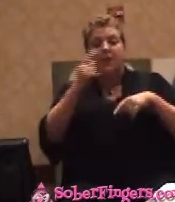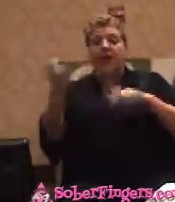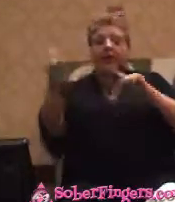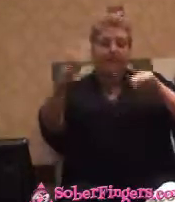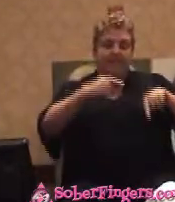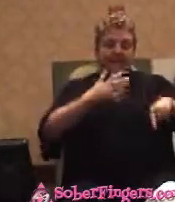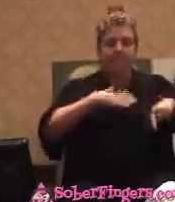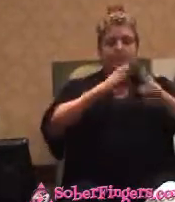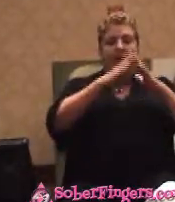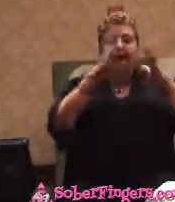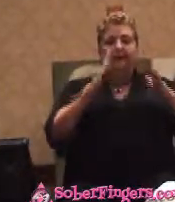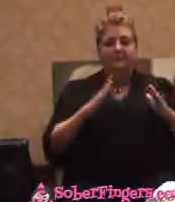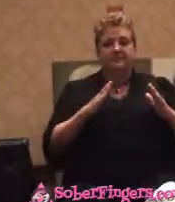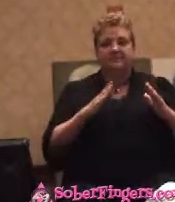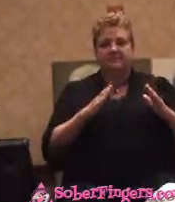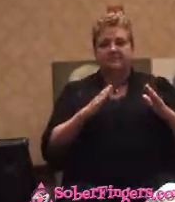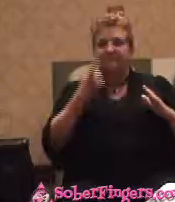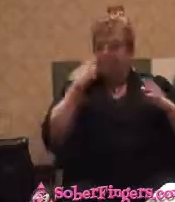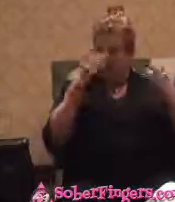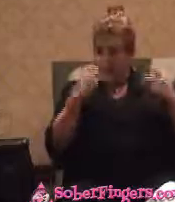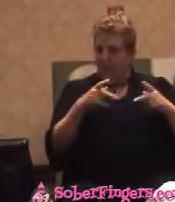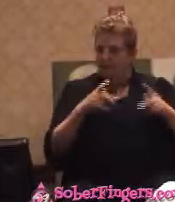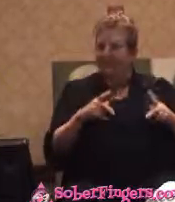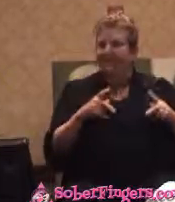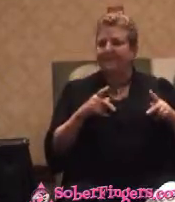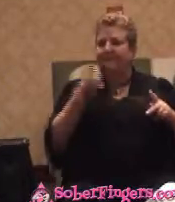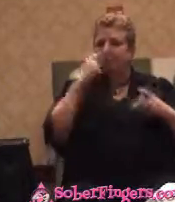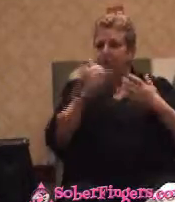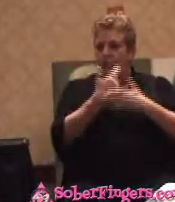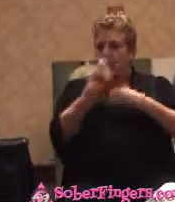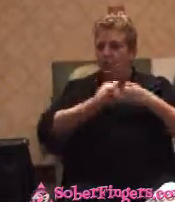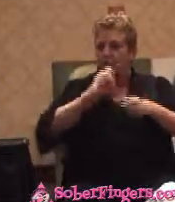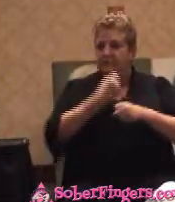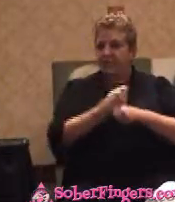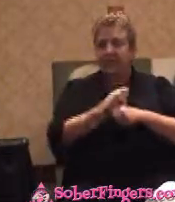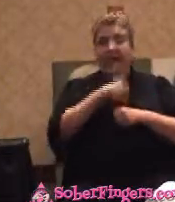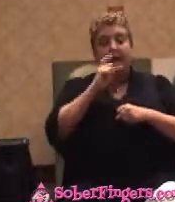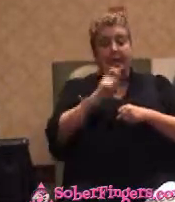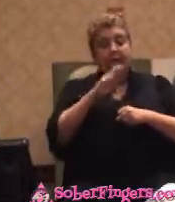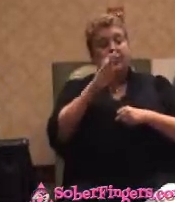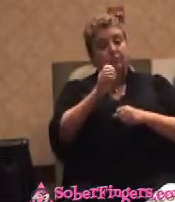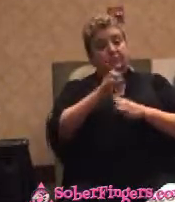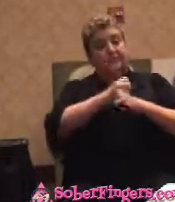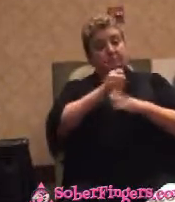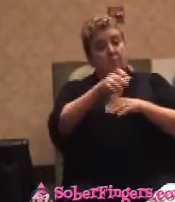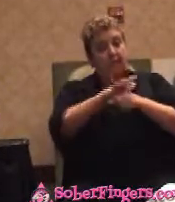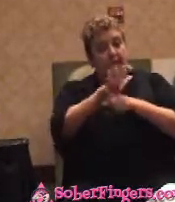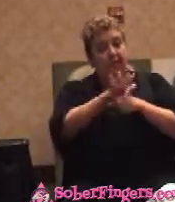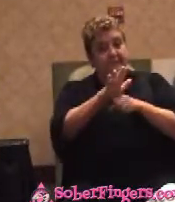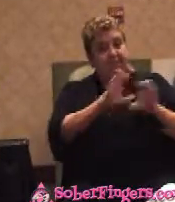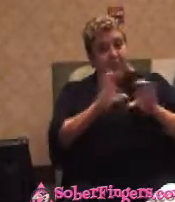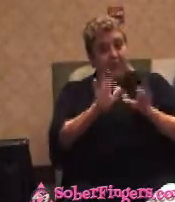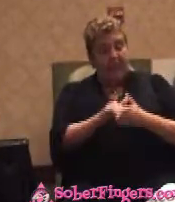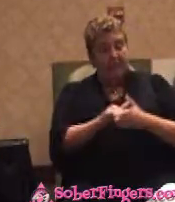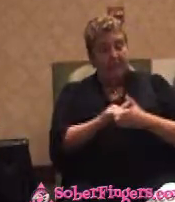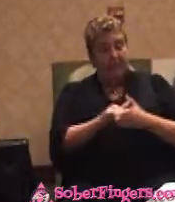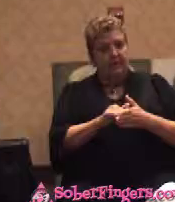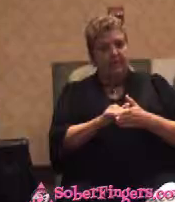the new year in. And I needed to be sober enough to do that. I didn't have to be sober, but sober enough